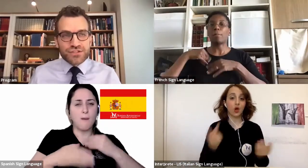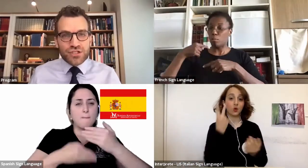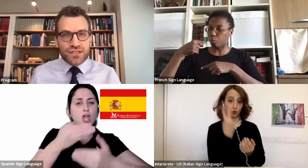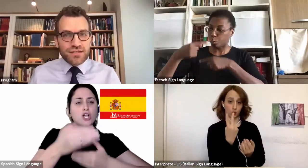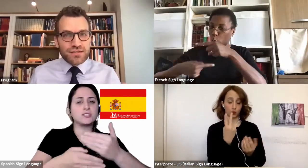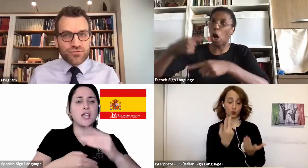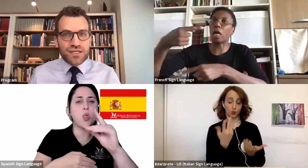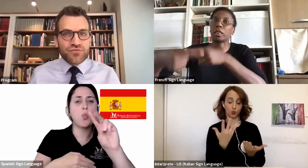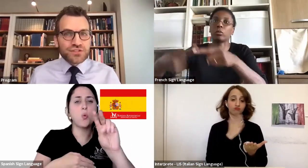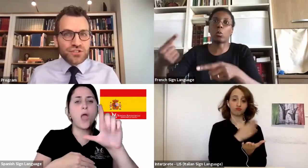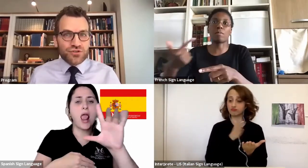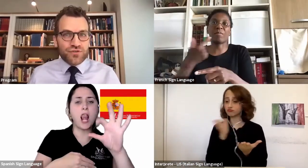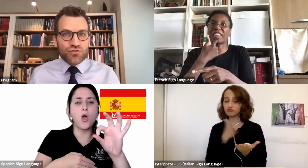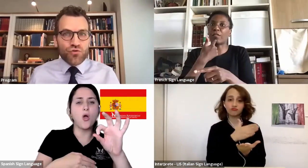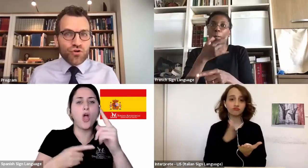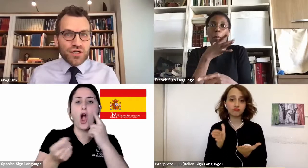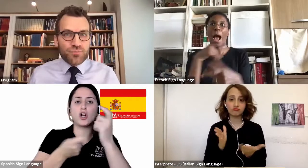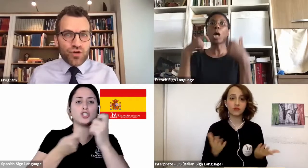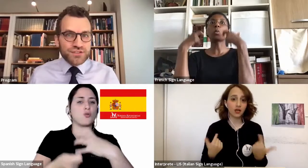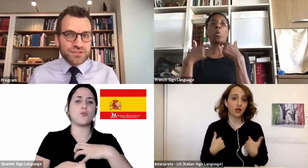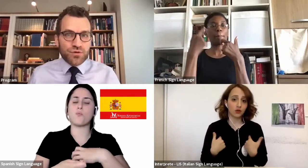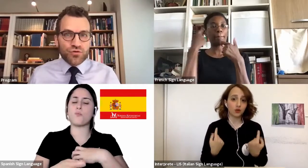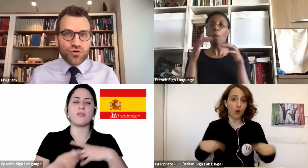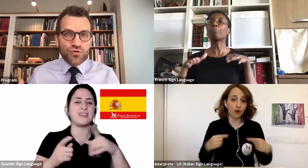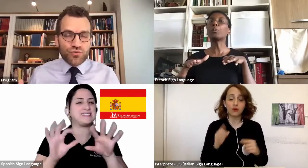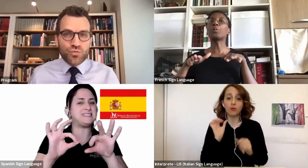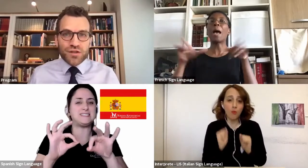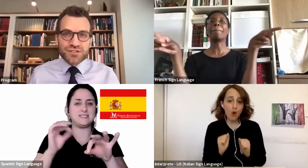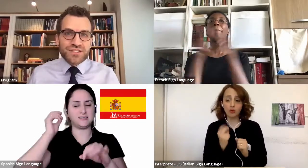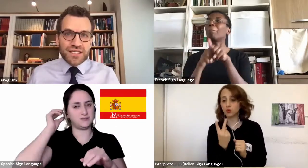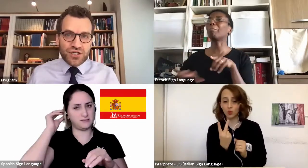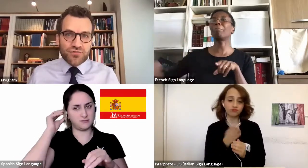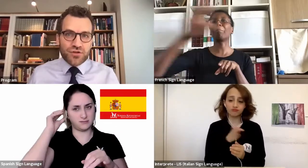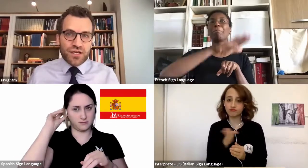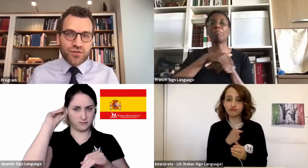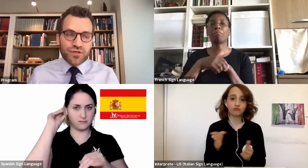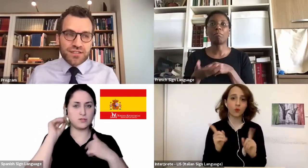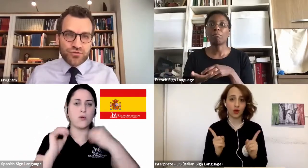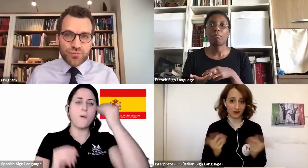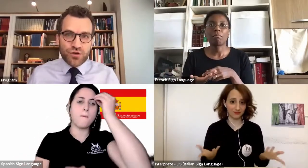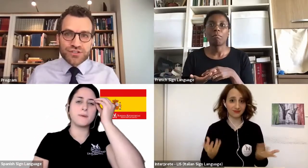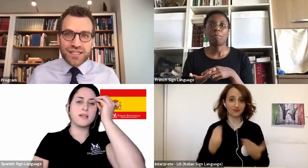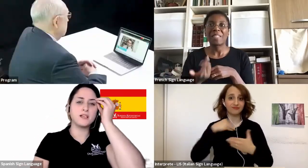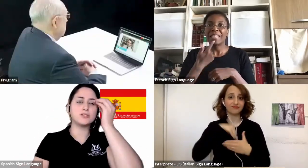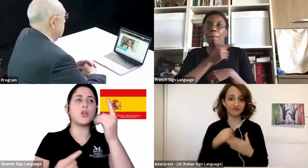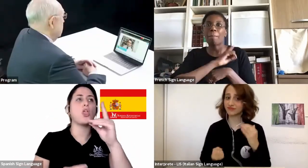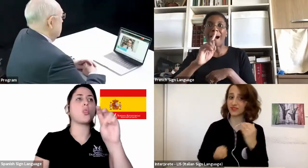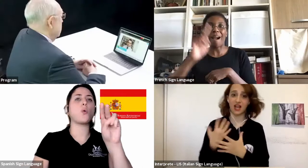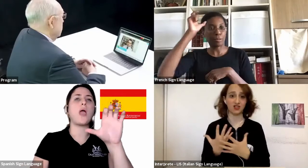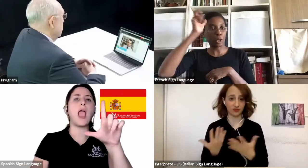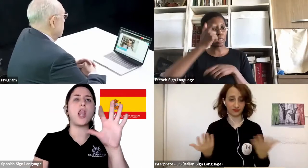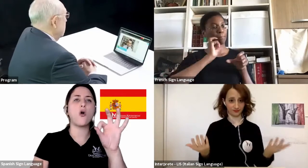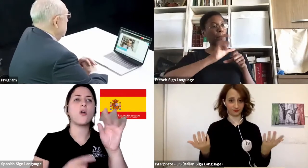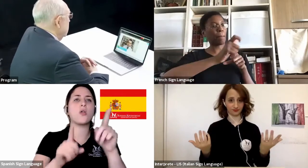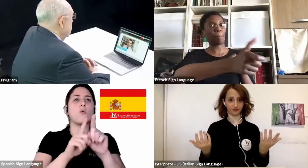it's not, grief is not sort of an orderly process, where you go through one stage after the other until you emerge, and then you're done and